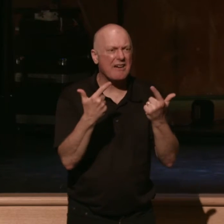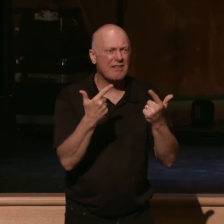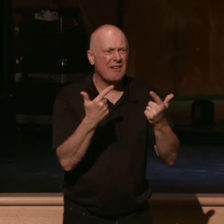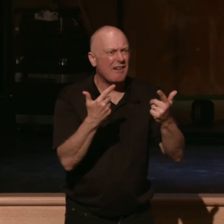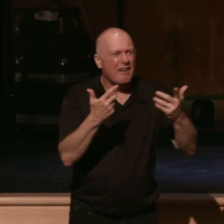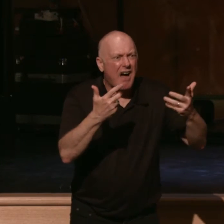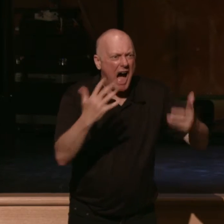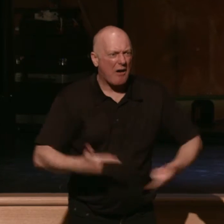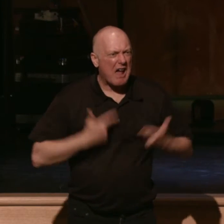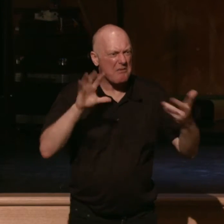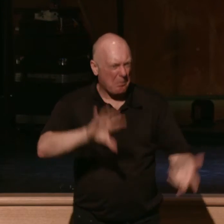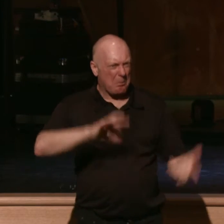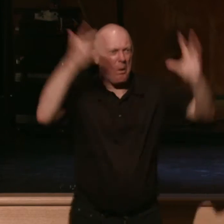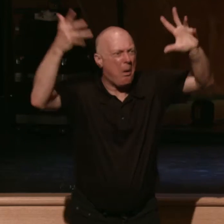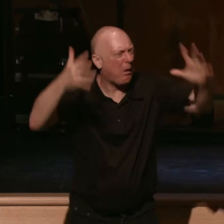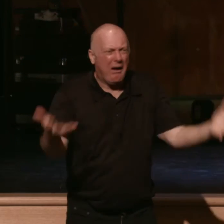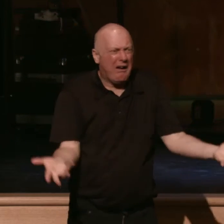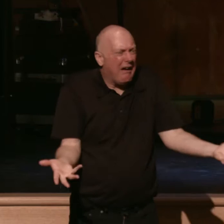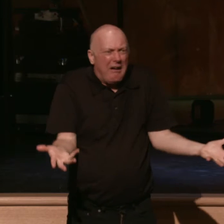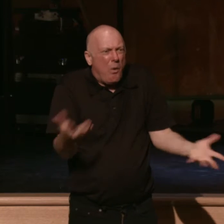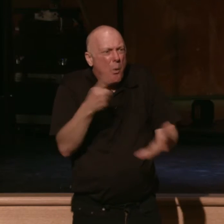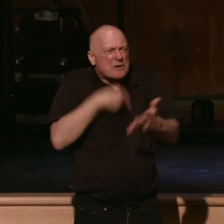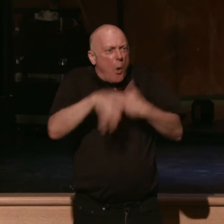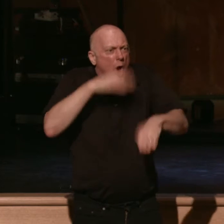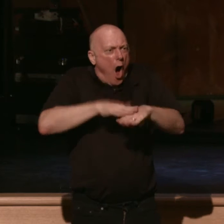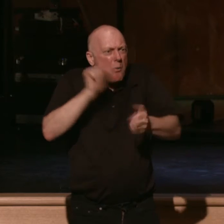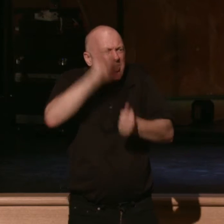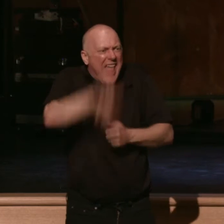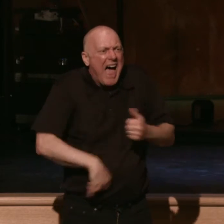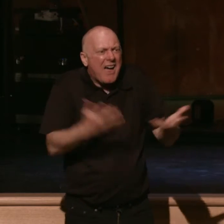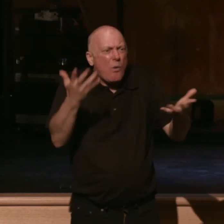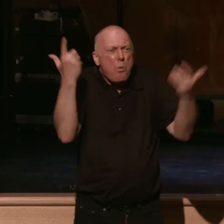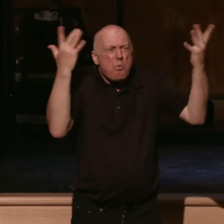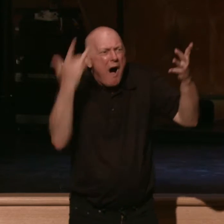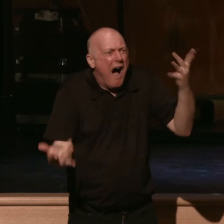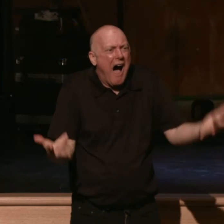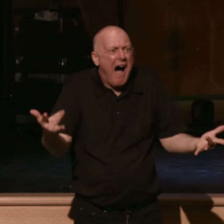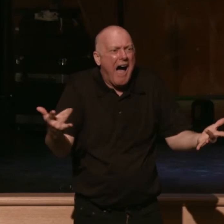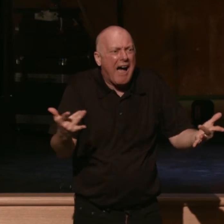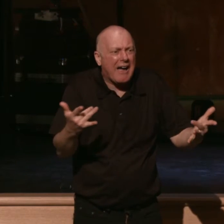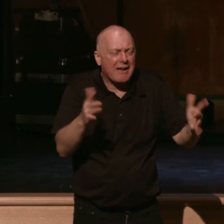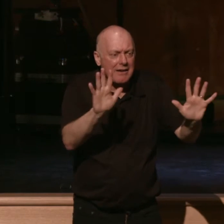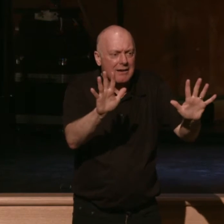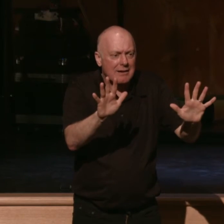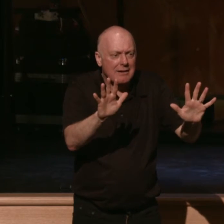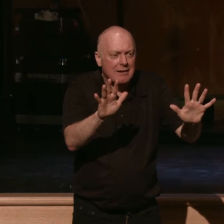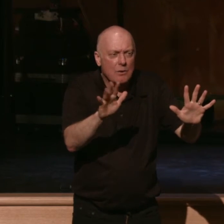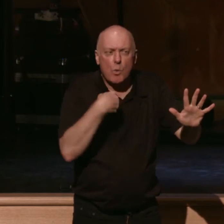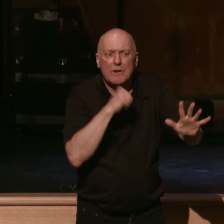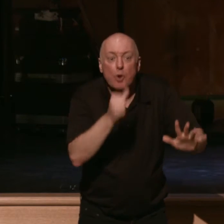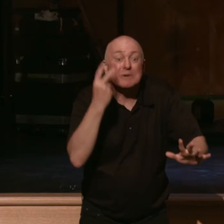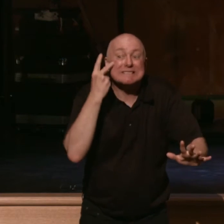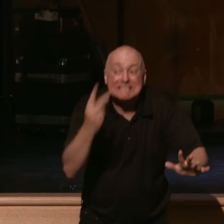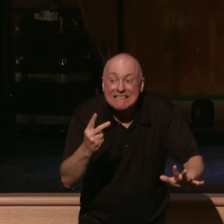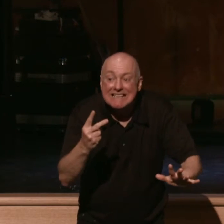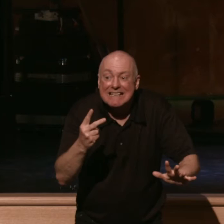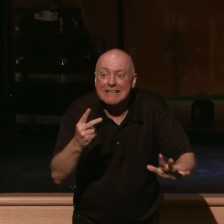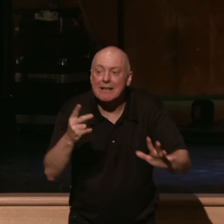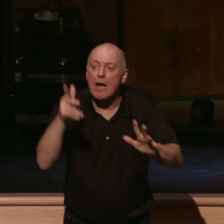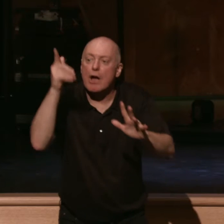notes of our lives. You say, what's going on with this? And we don't back away. We don't see that God is bringing this into our lives.